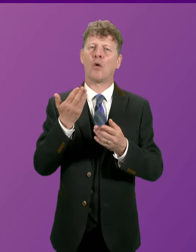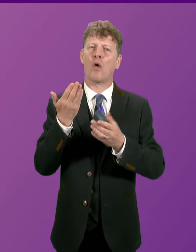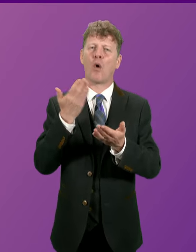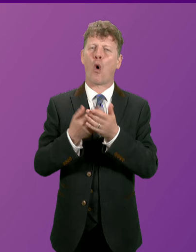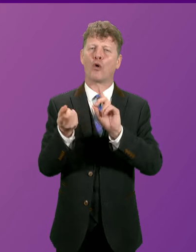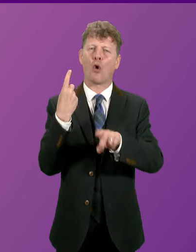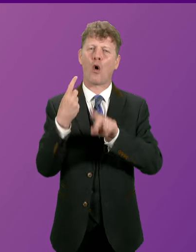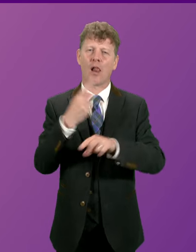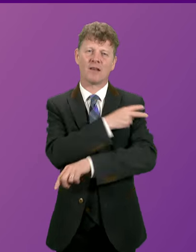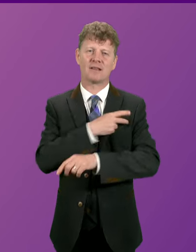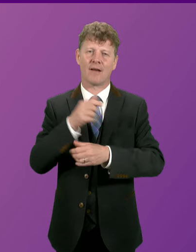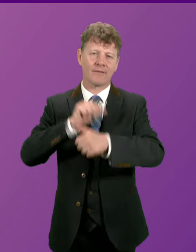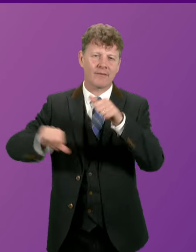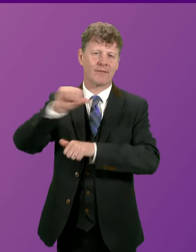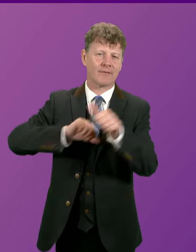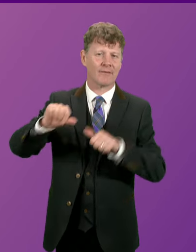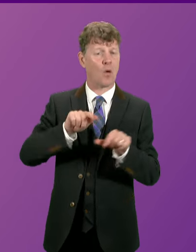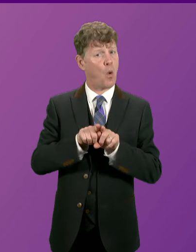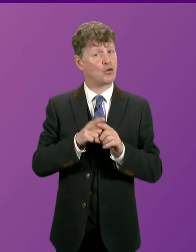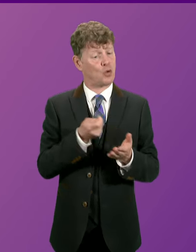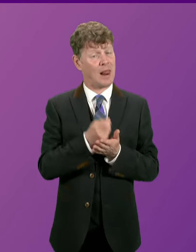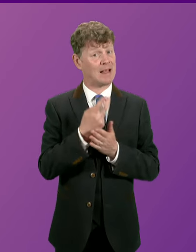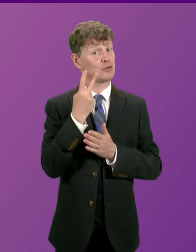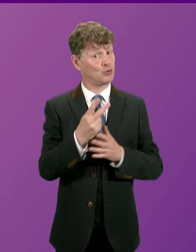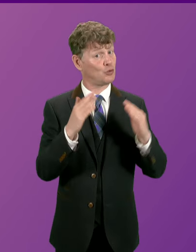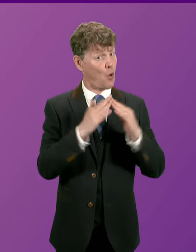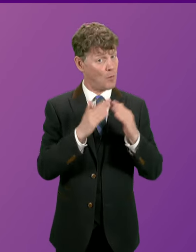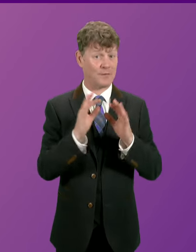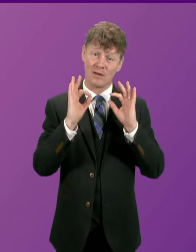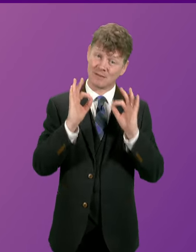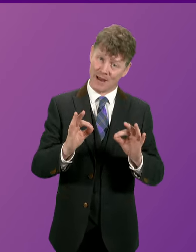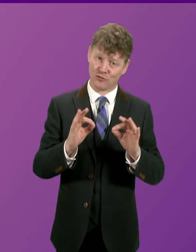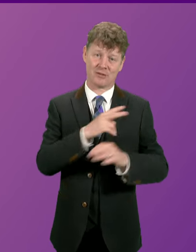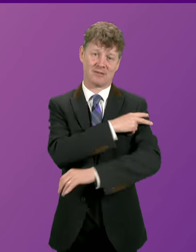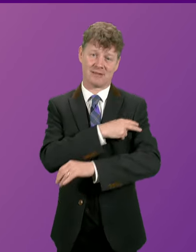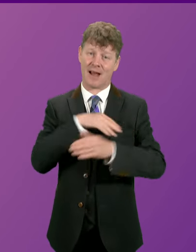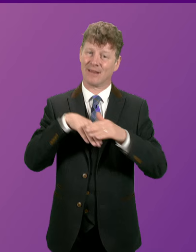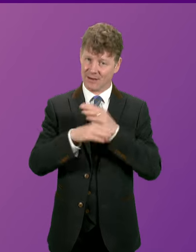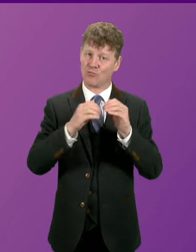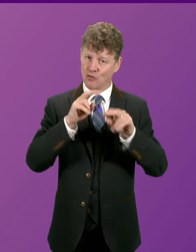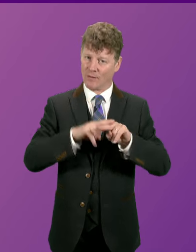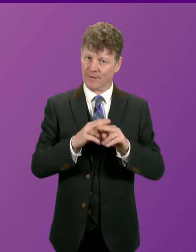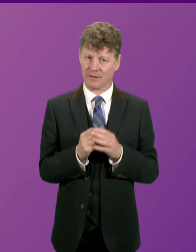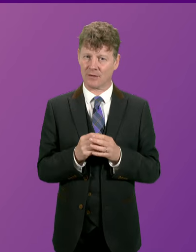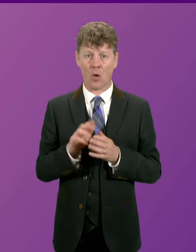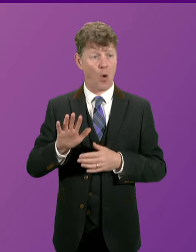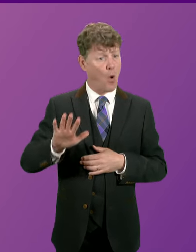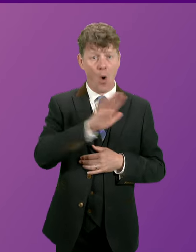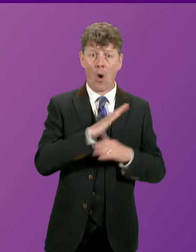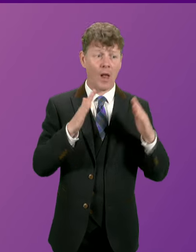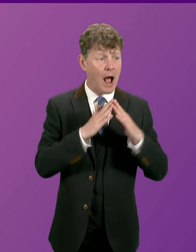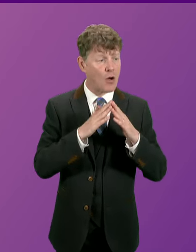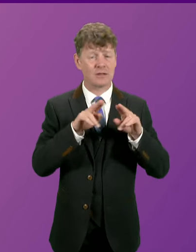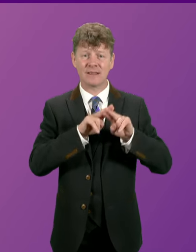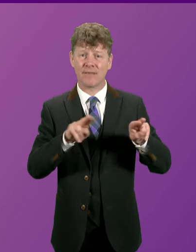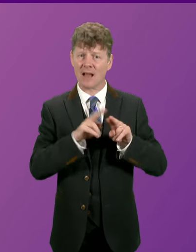The Board also leases two family homes for specialist staff located at the new Broadford Hospital. All houses and flats in that development